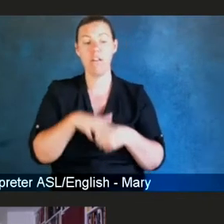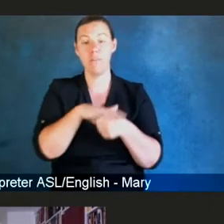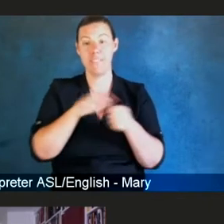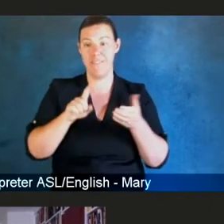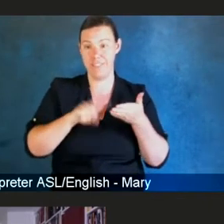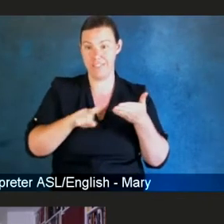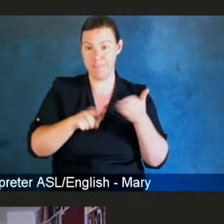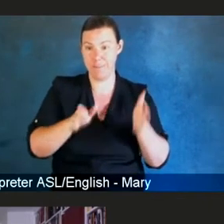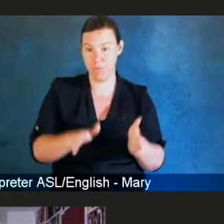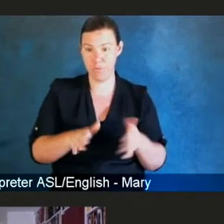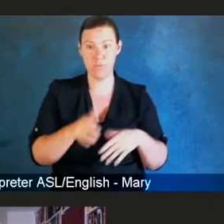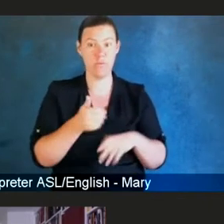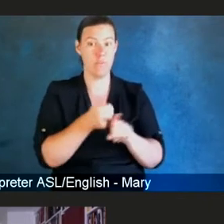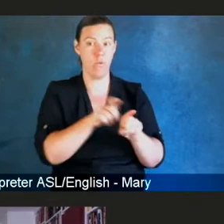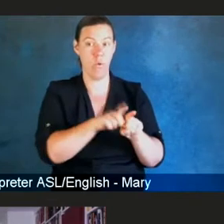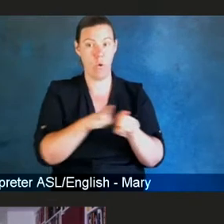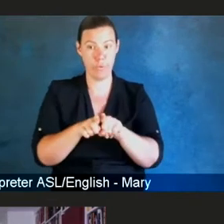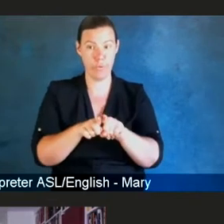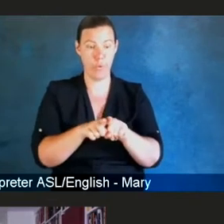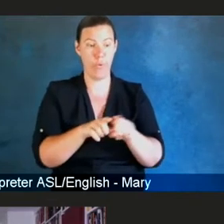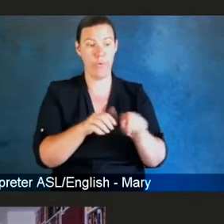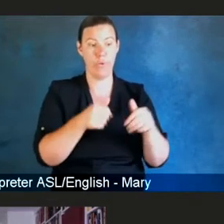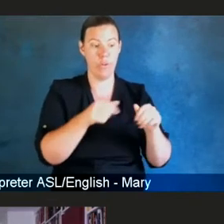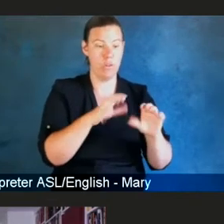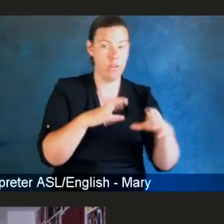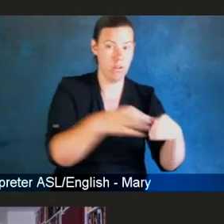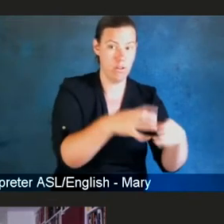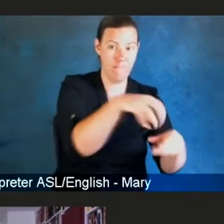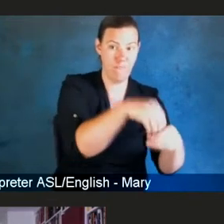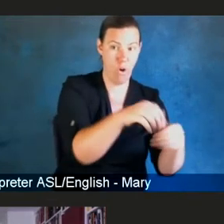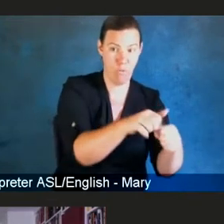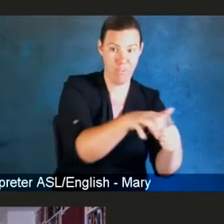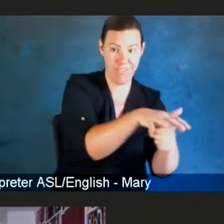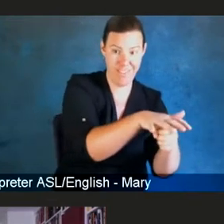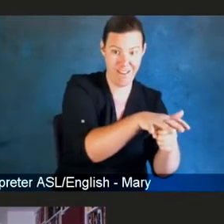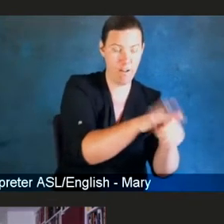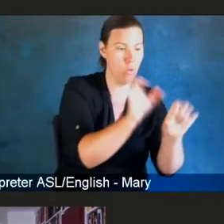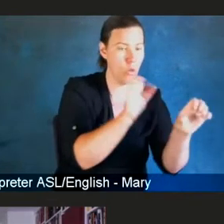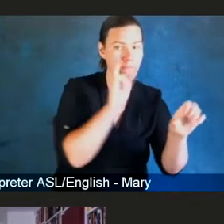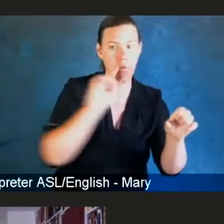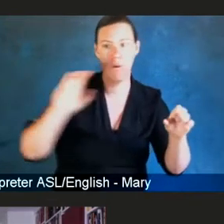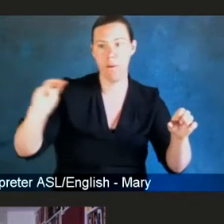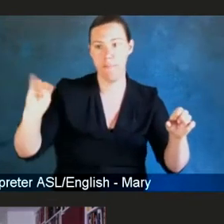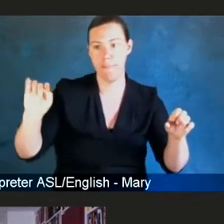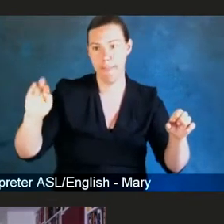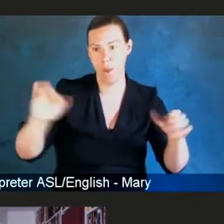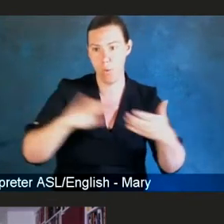focus on minority enrollment, working with the HBCTUs, for example.